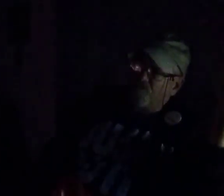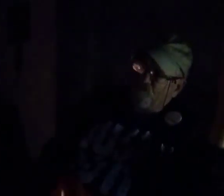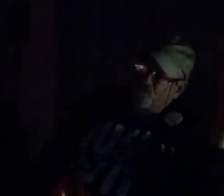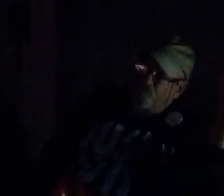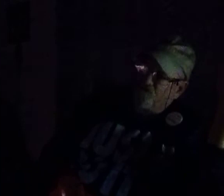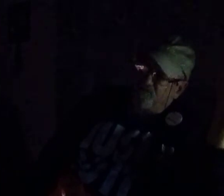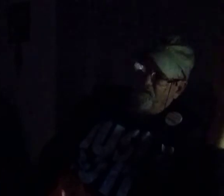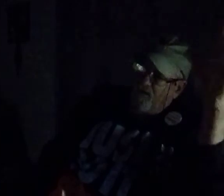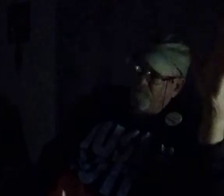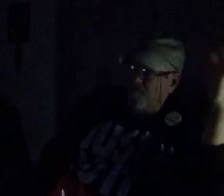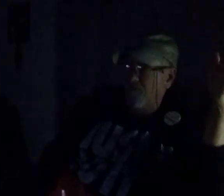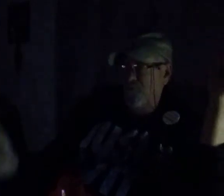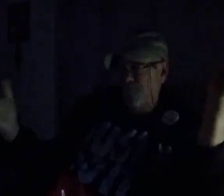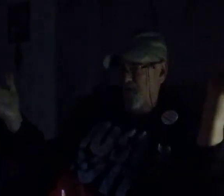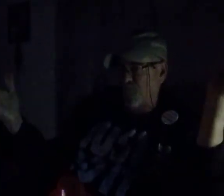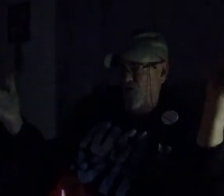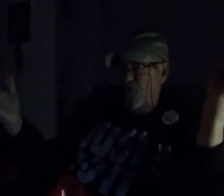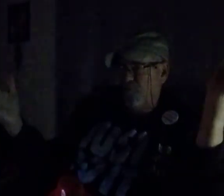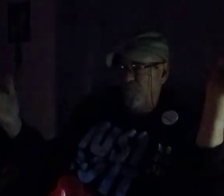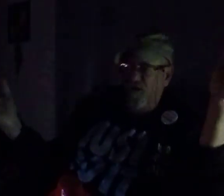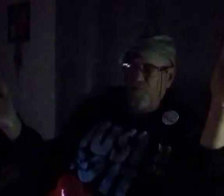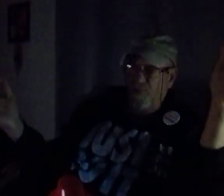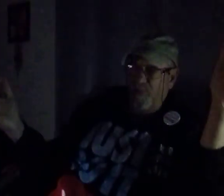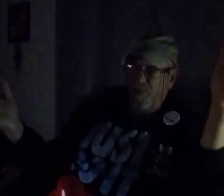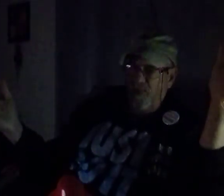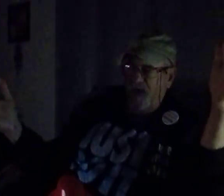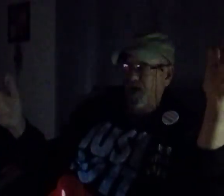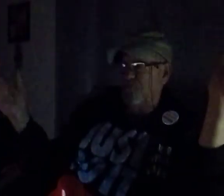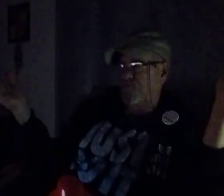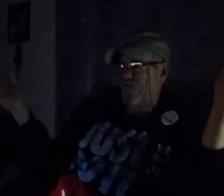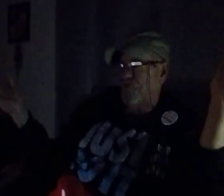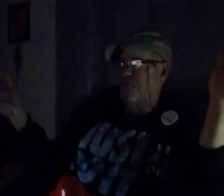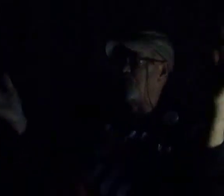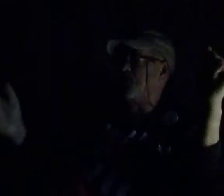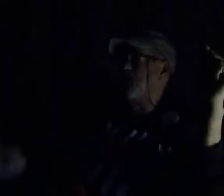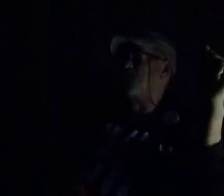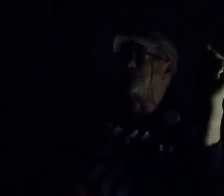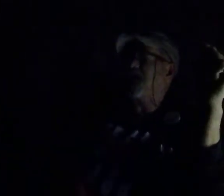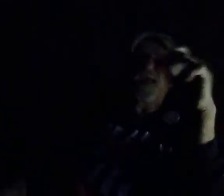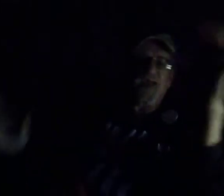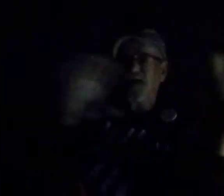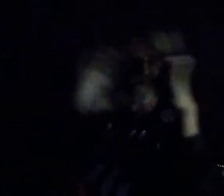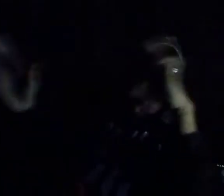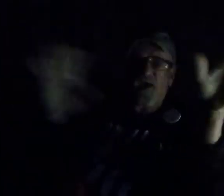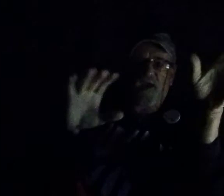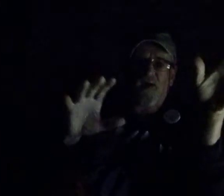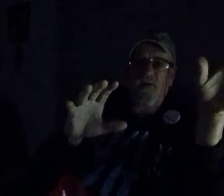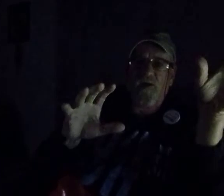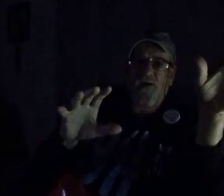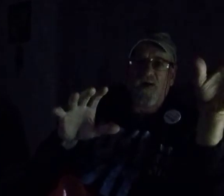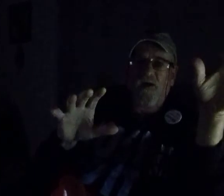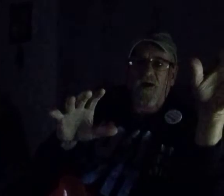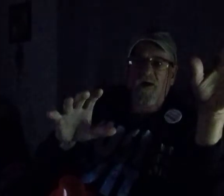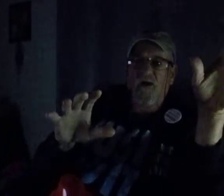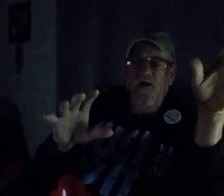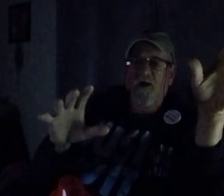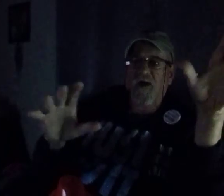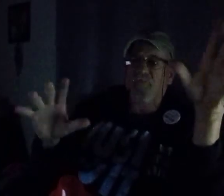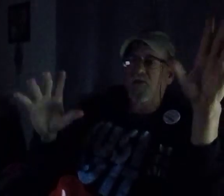a social assistant, I'm a member, but I can't afford the $40. Either way, it would